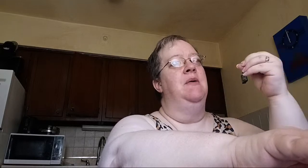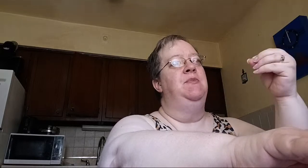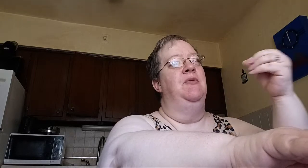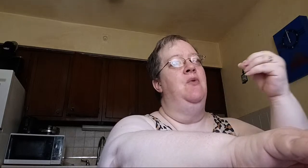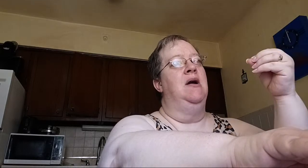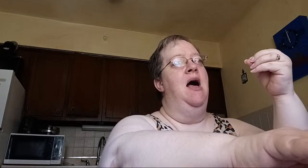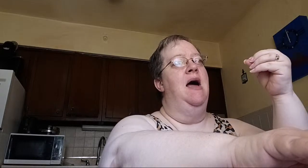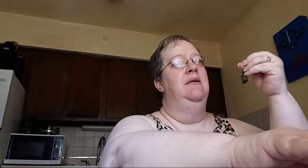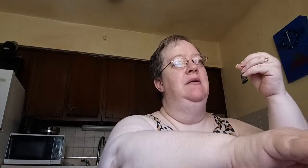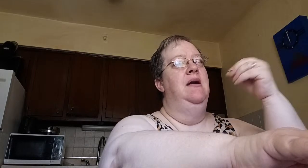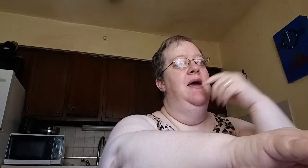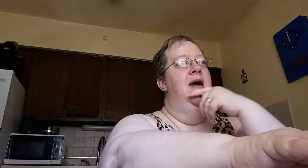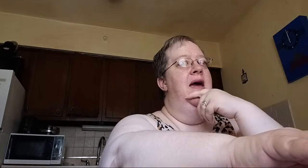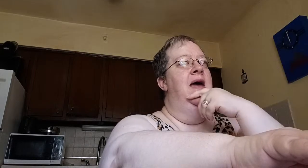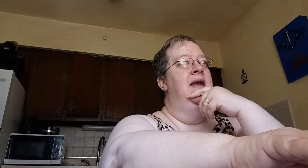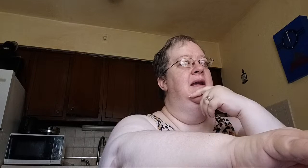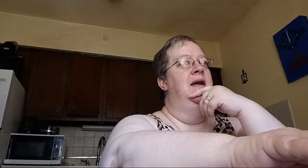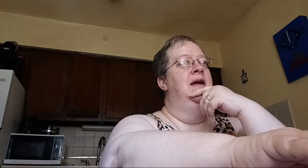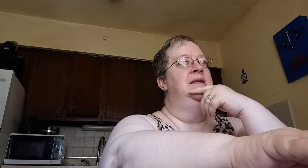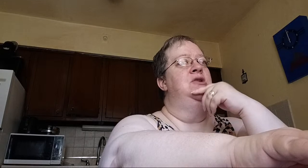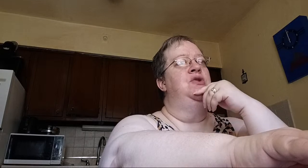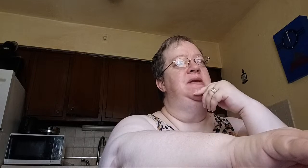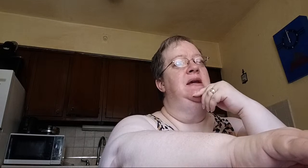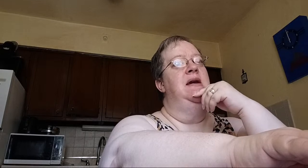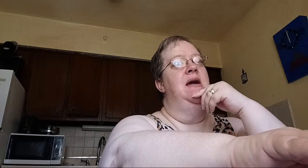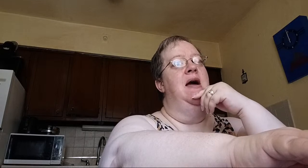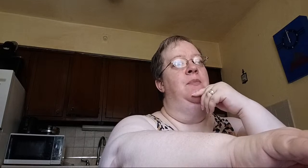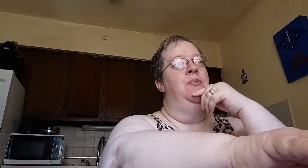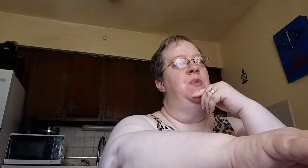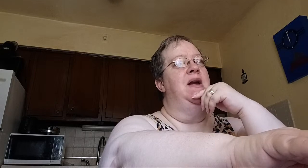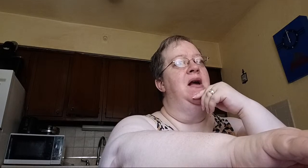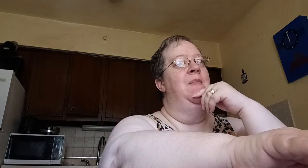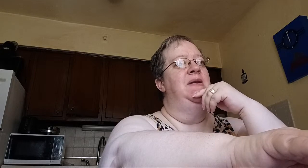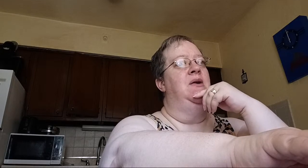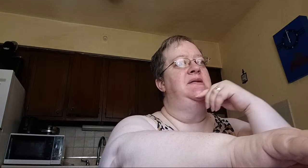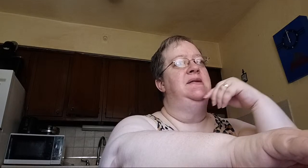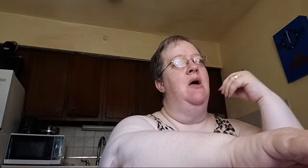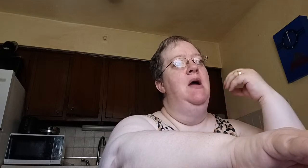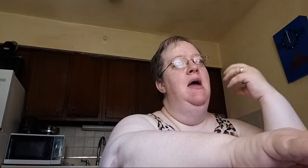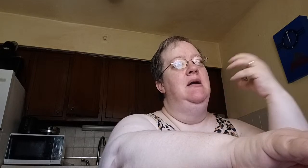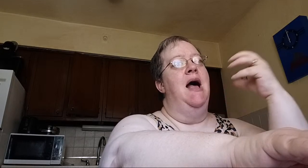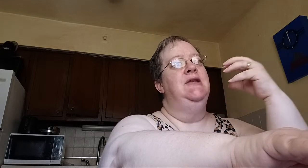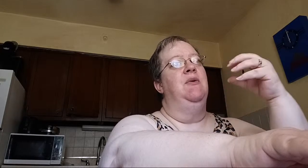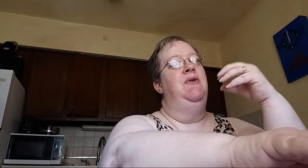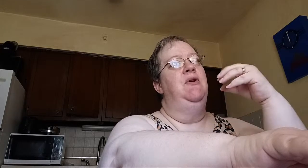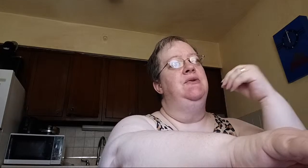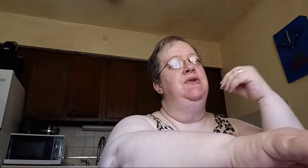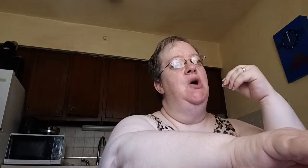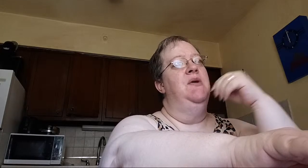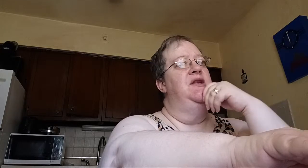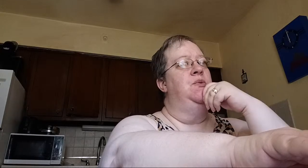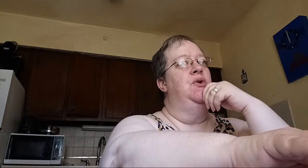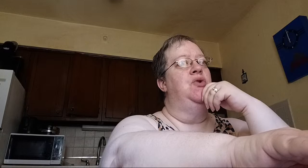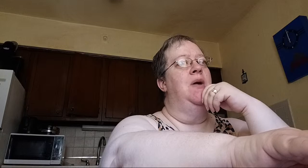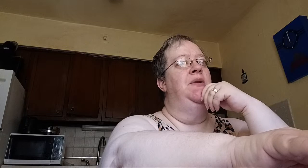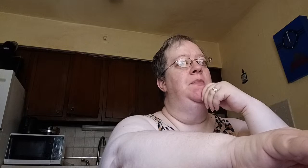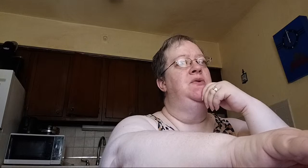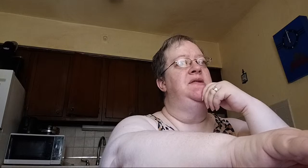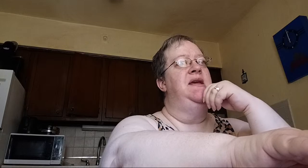before God. And it's interesting, Bridgeway Commentary says how God's refusal to go with Israel troubled Moses. He therefore